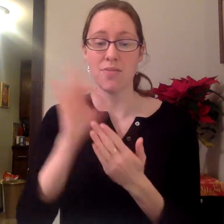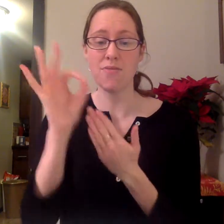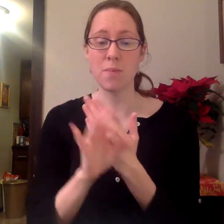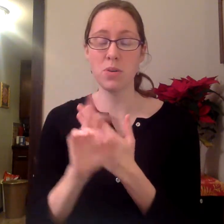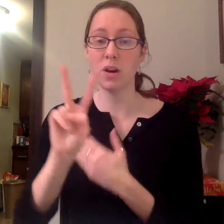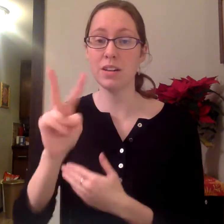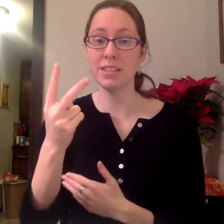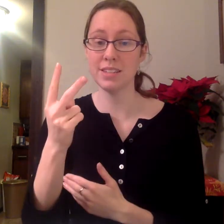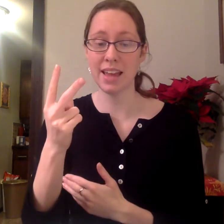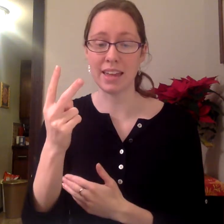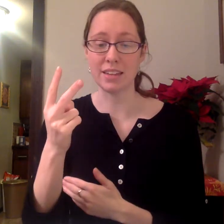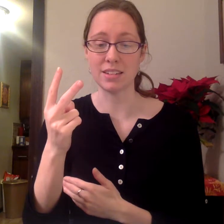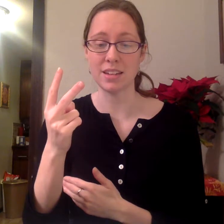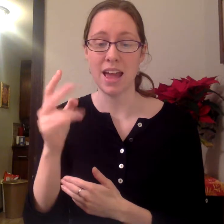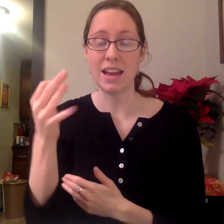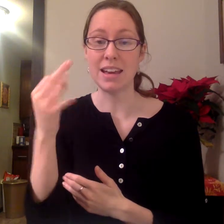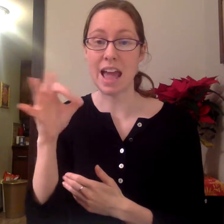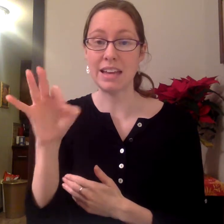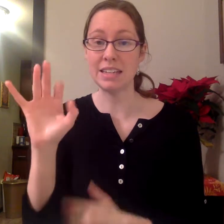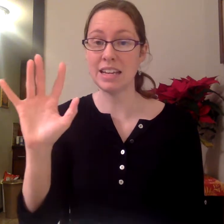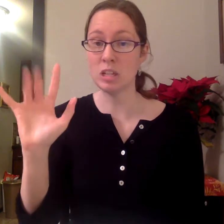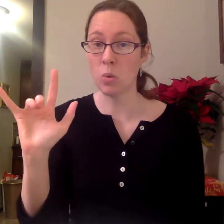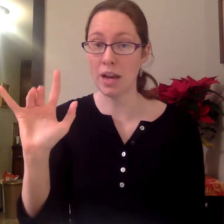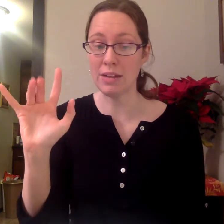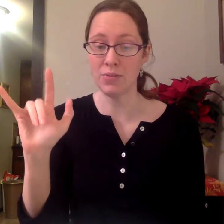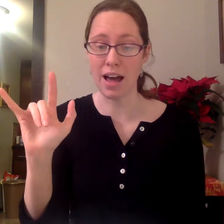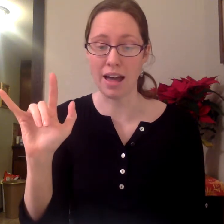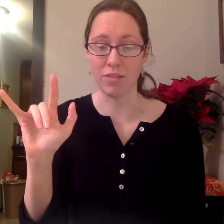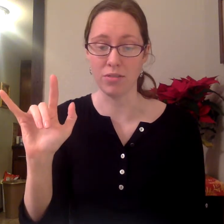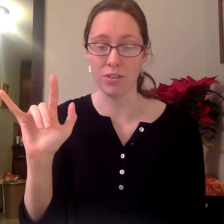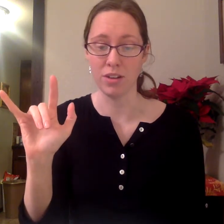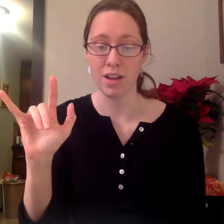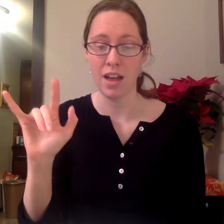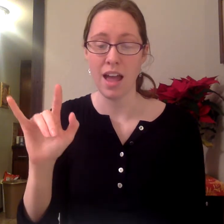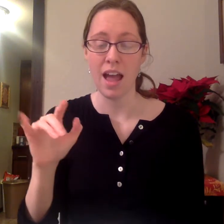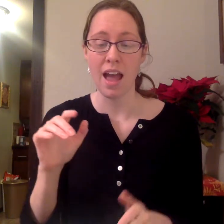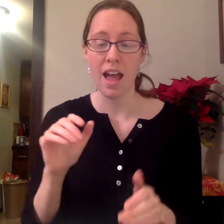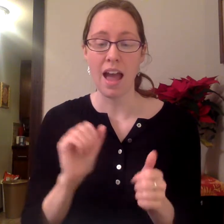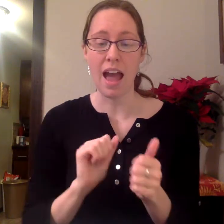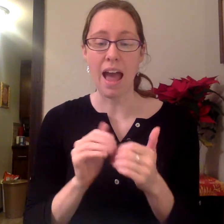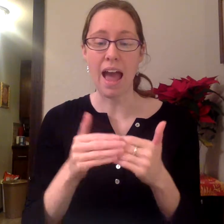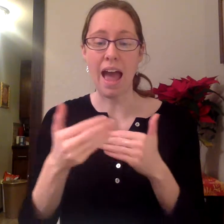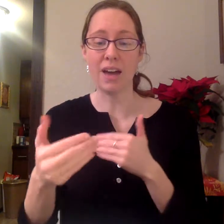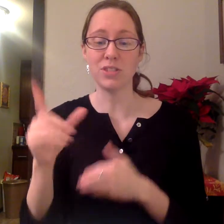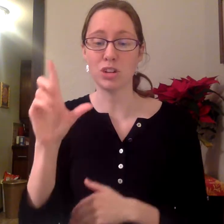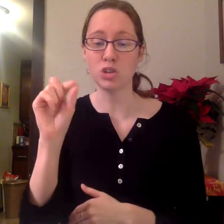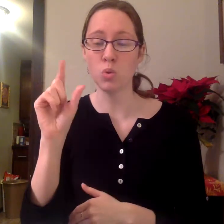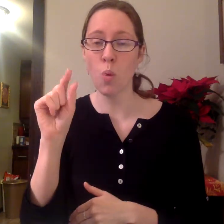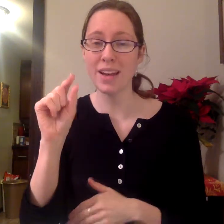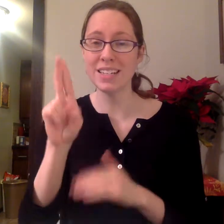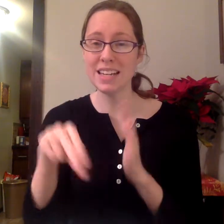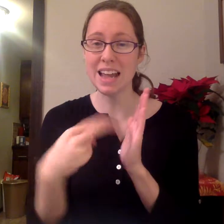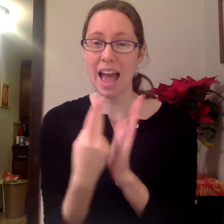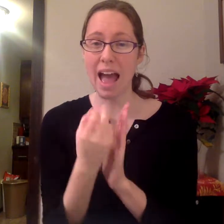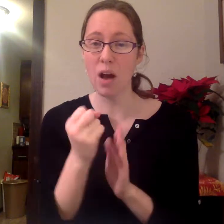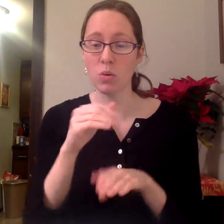February 2nd, 1925. After 20 hours